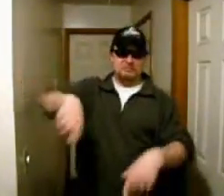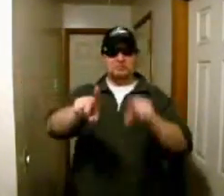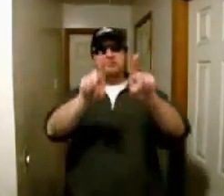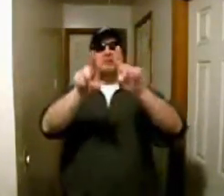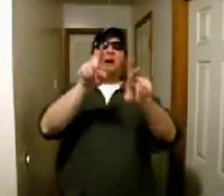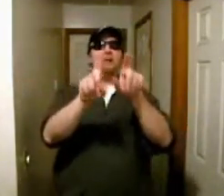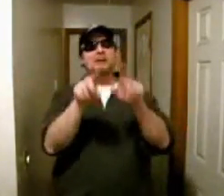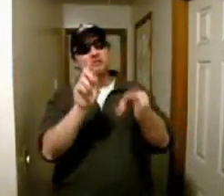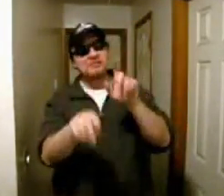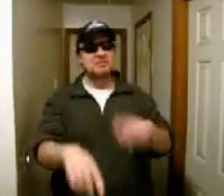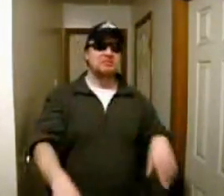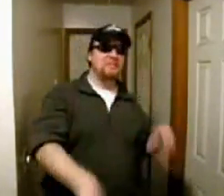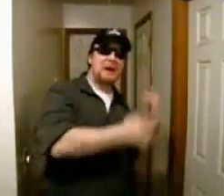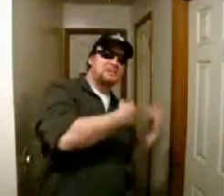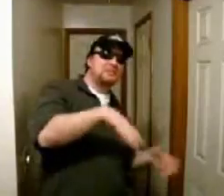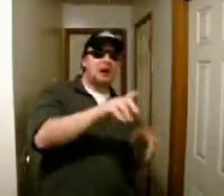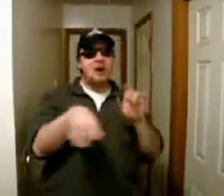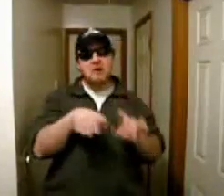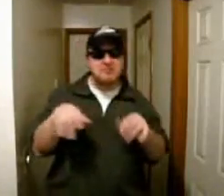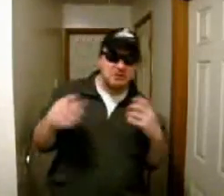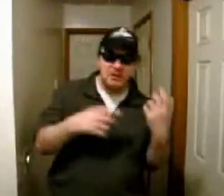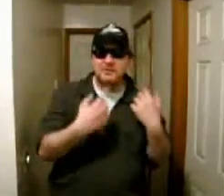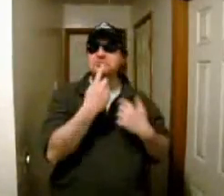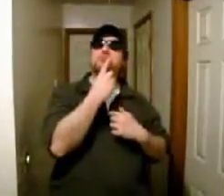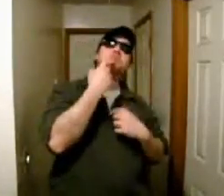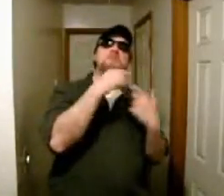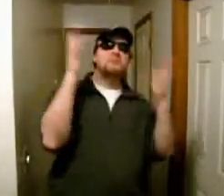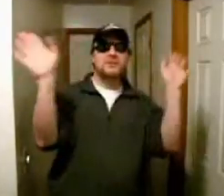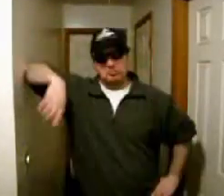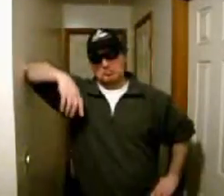He's all like, oh, I got two fingers in the back seat of a car. He's all like, oh,